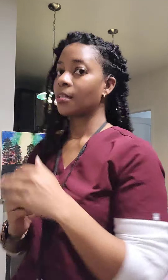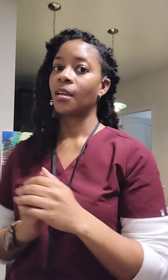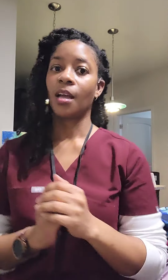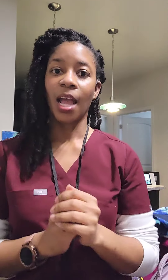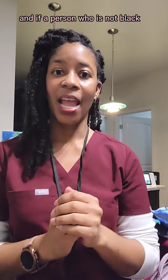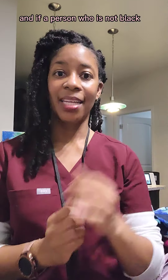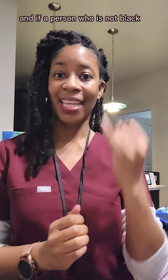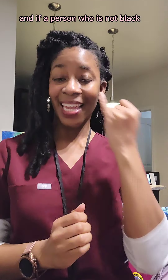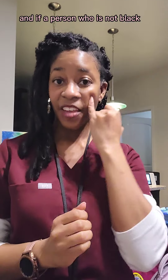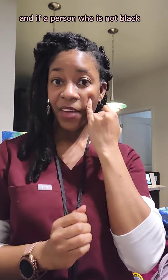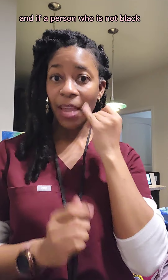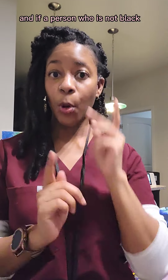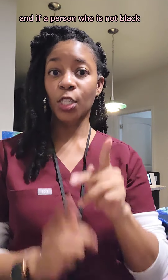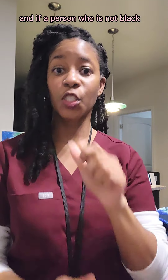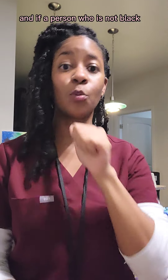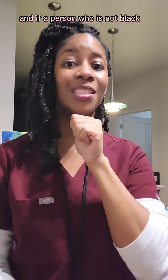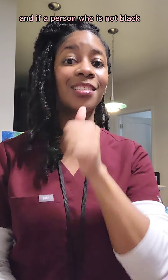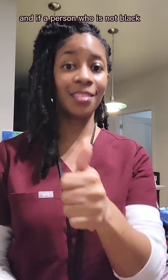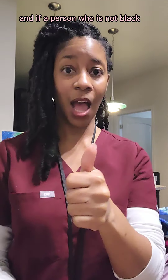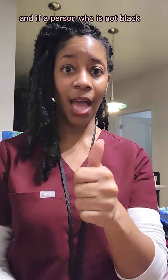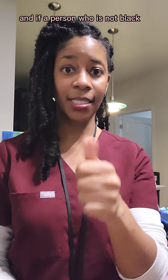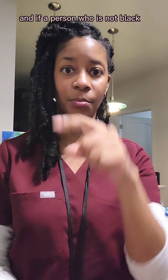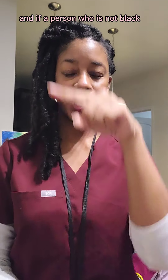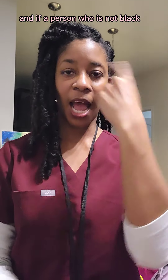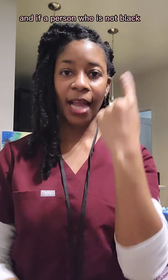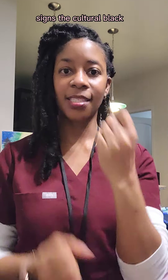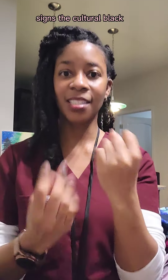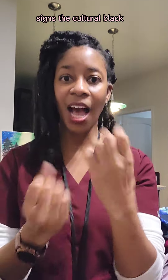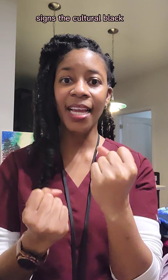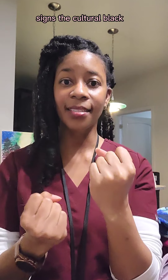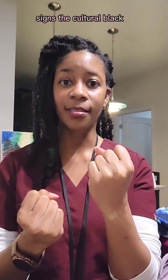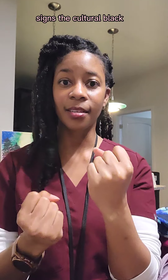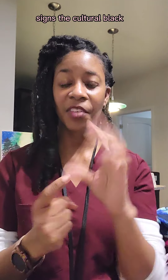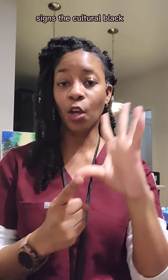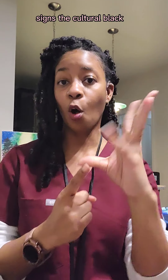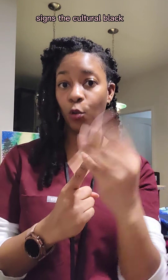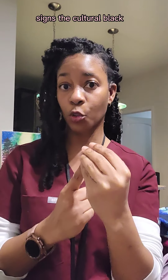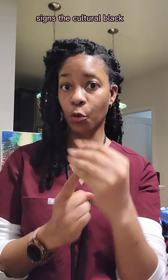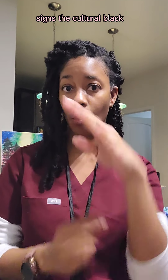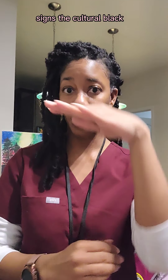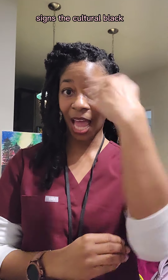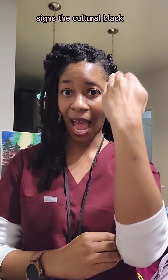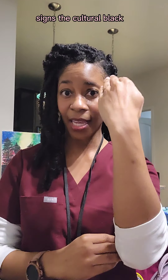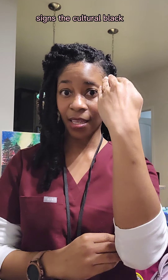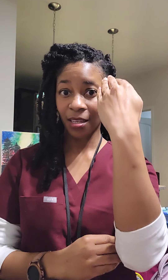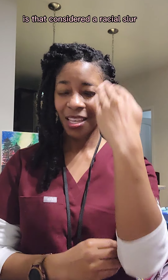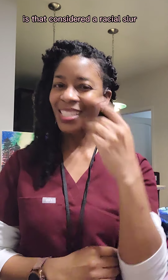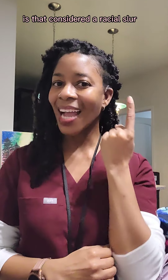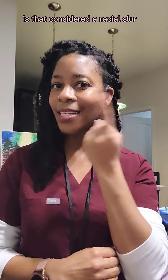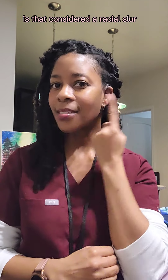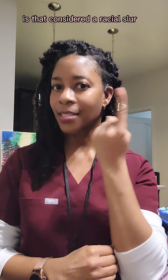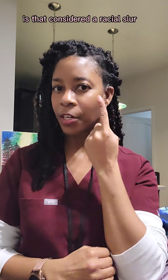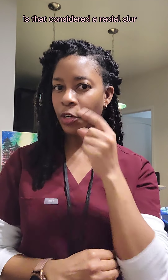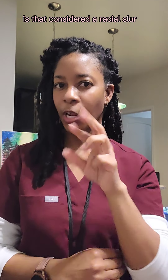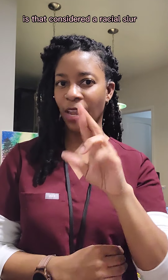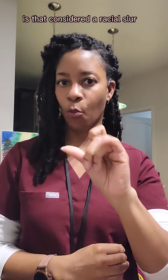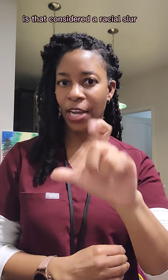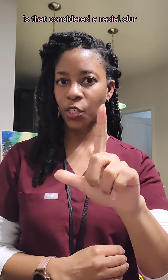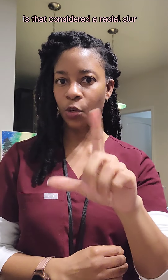And if a person who is not black signs the cultural black, is that considered a racial